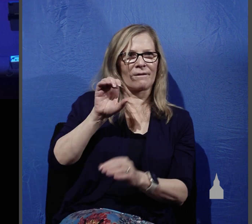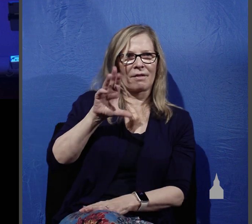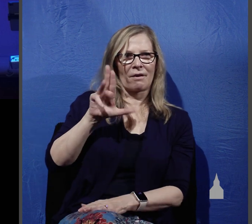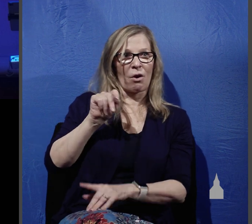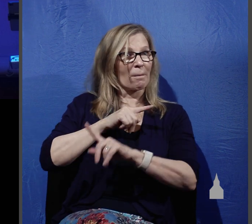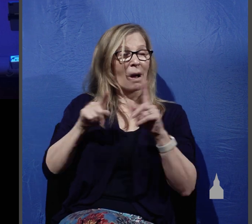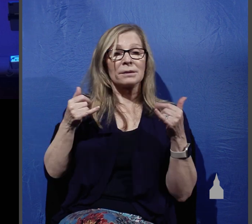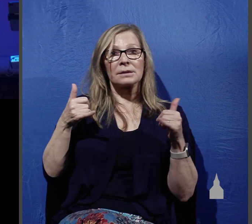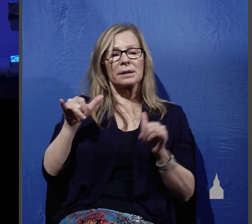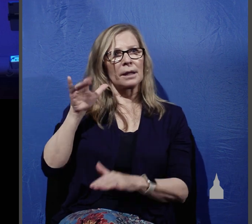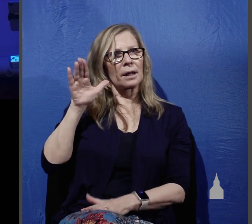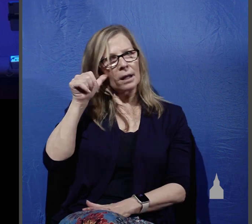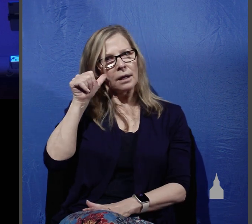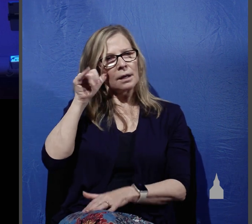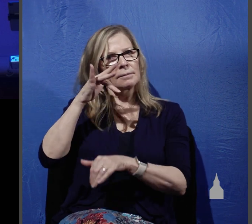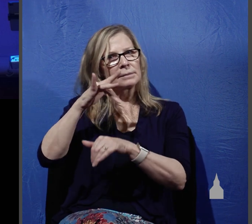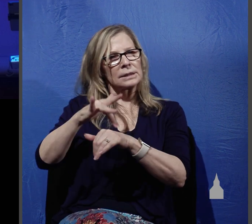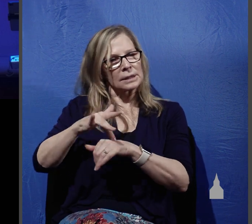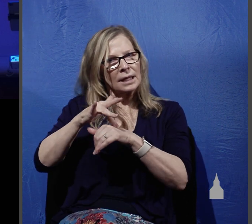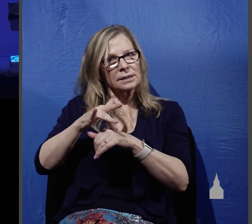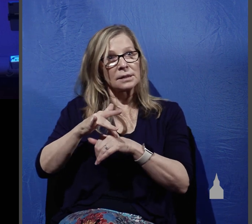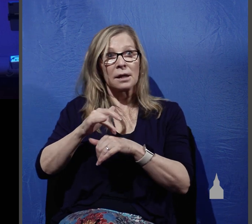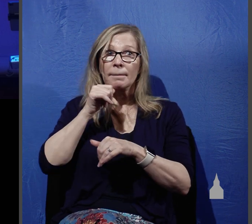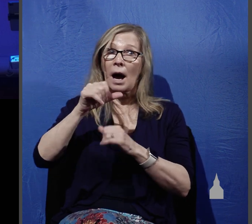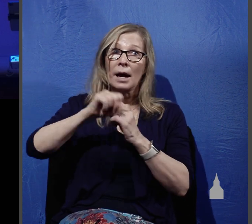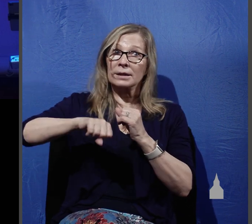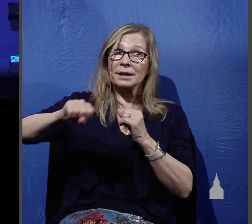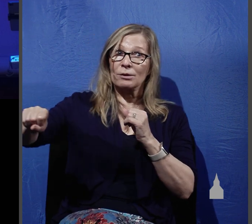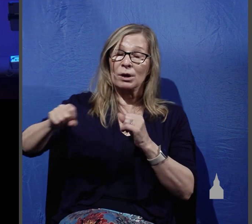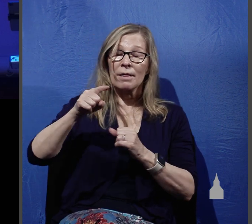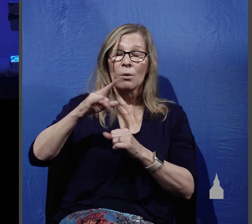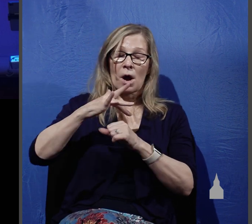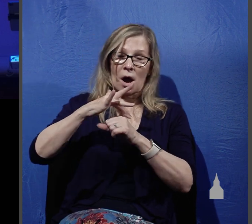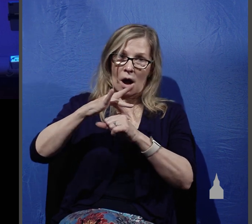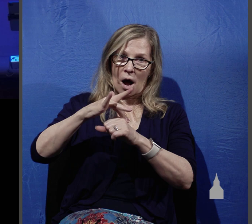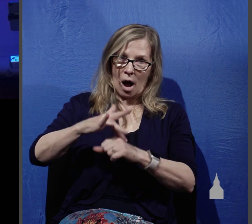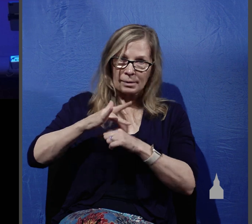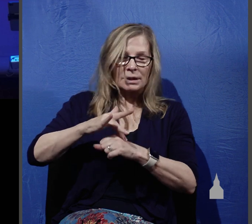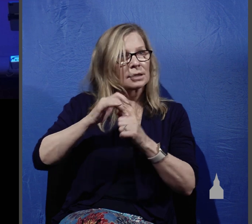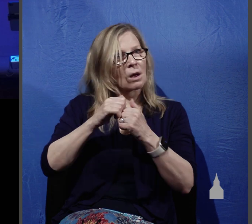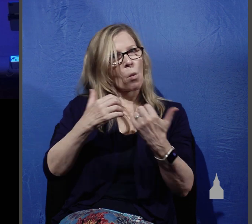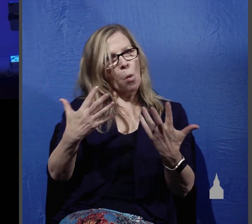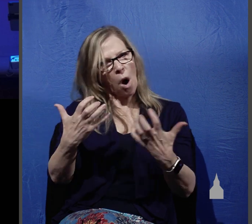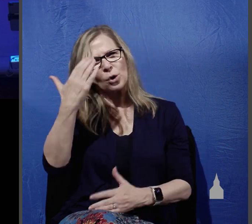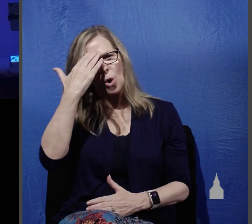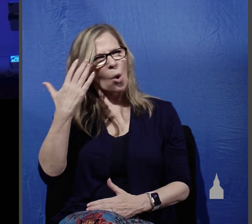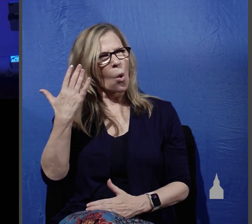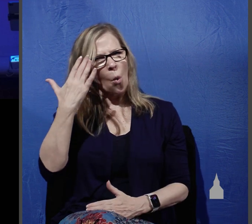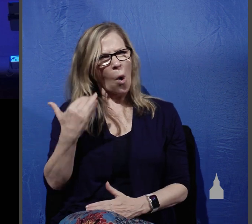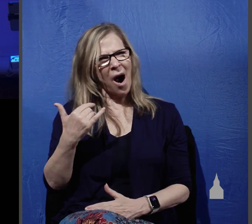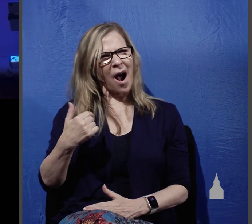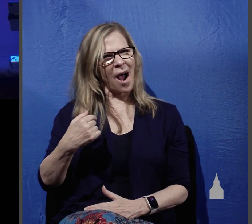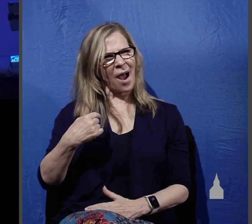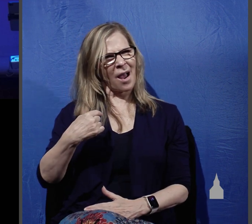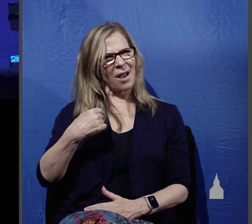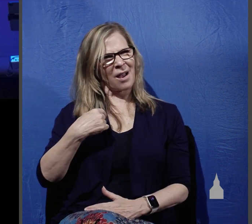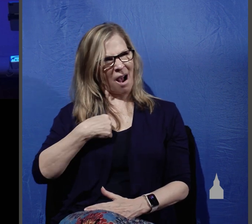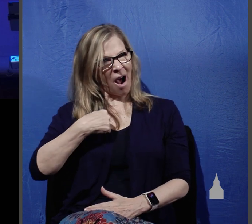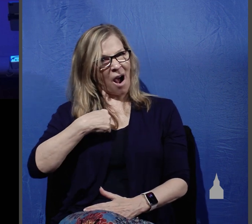absolutely obsessed and I'm not exaggerating when I say this, obsessed with wanting to know why I thought that